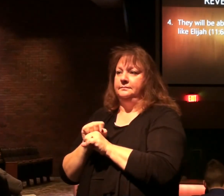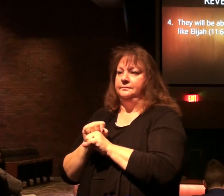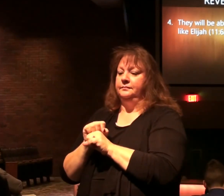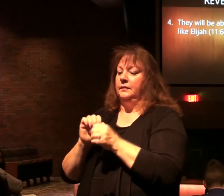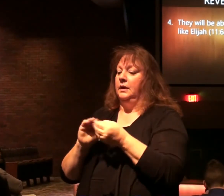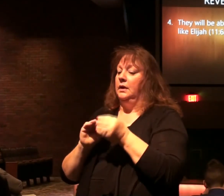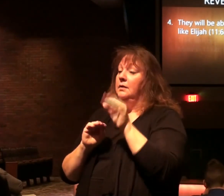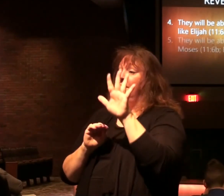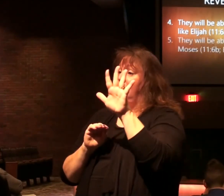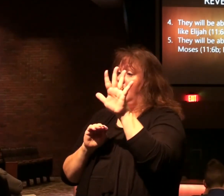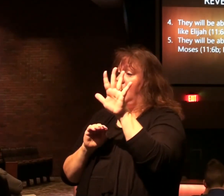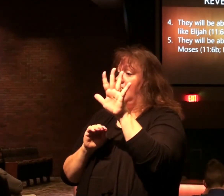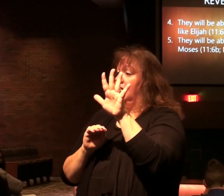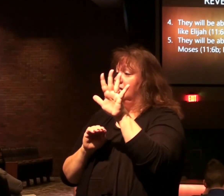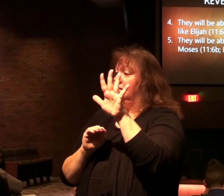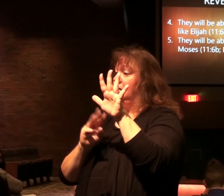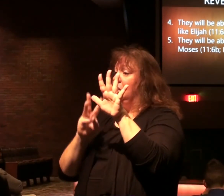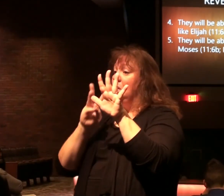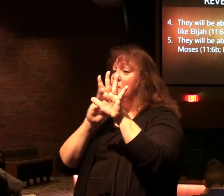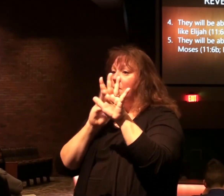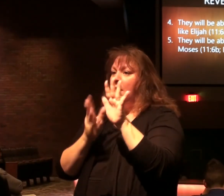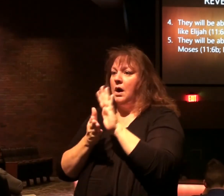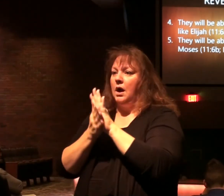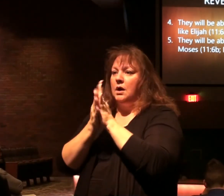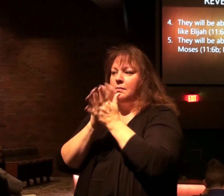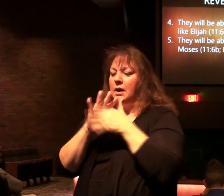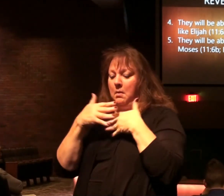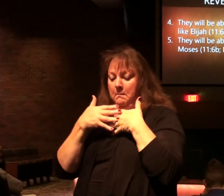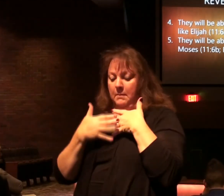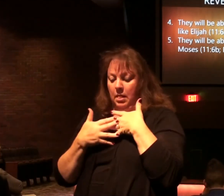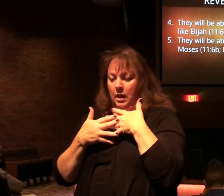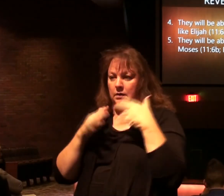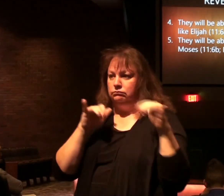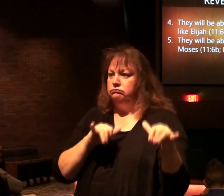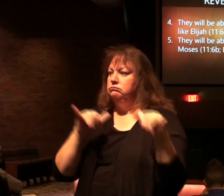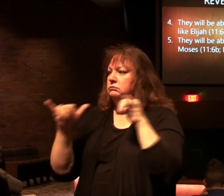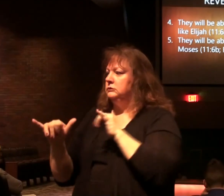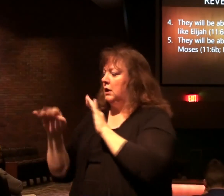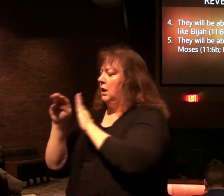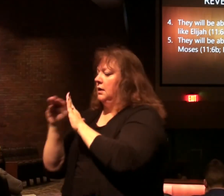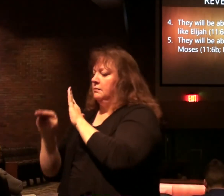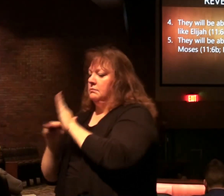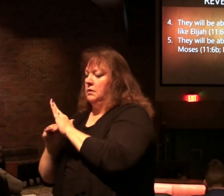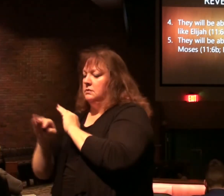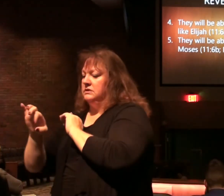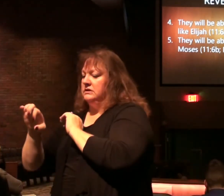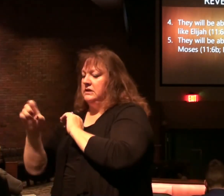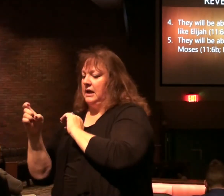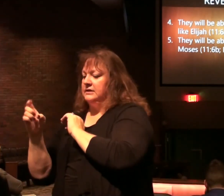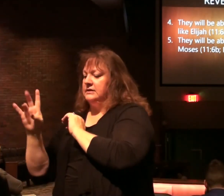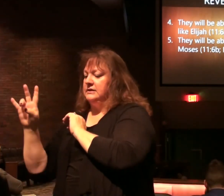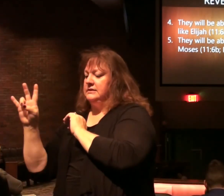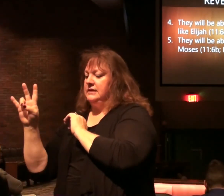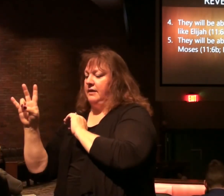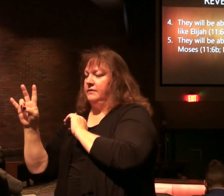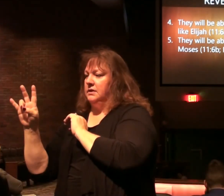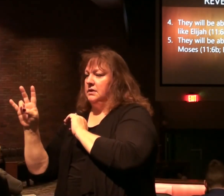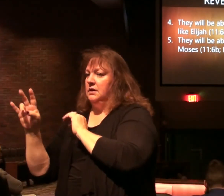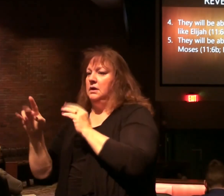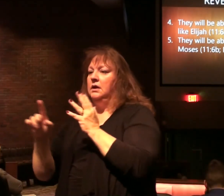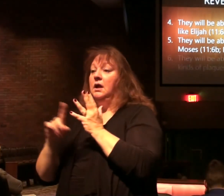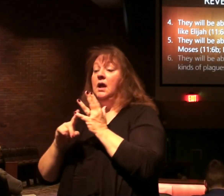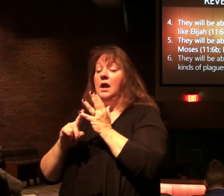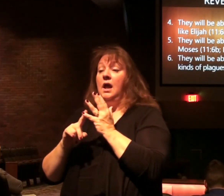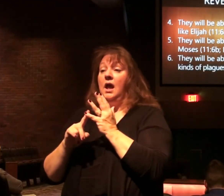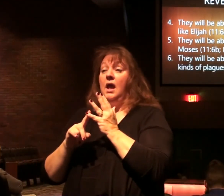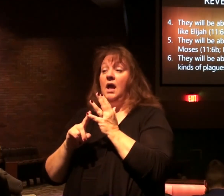Number five. They'll be able to turn water to blood. Like Moses. Exodus 7. And they'll be able to